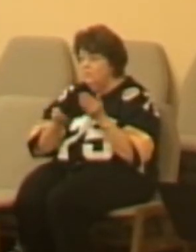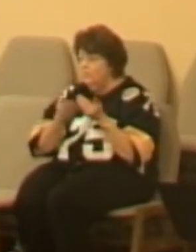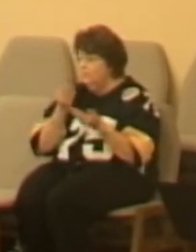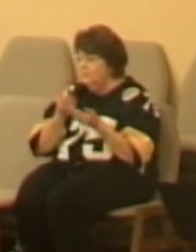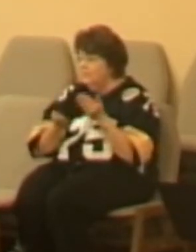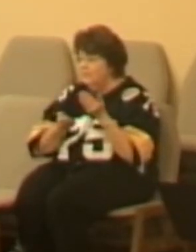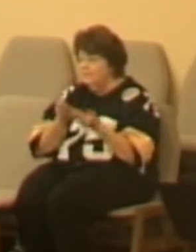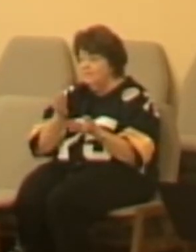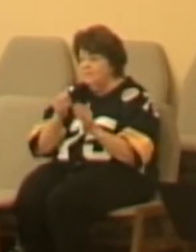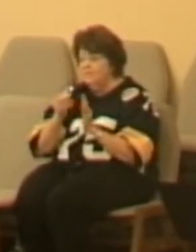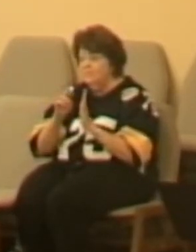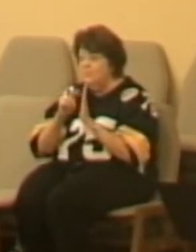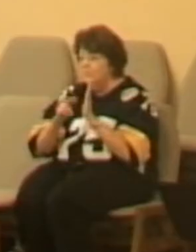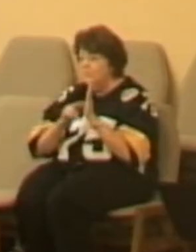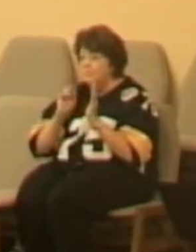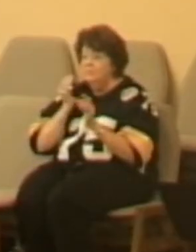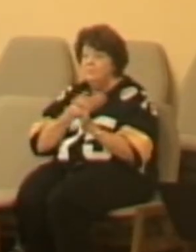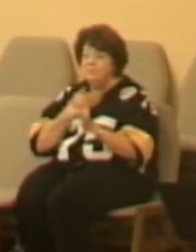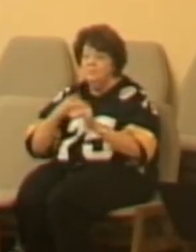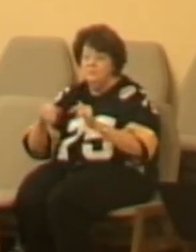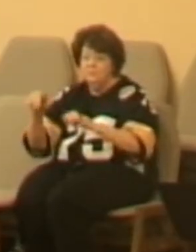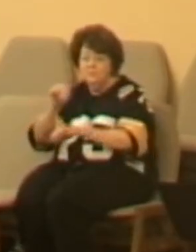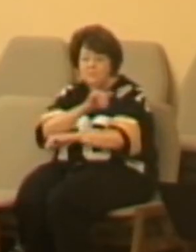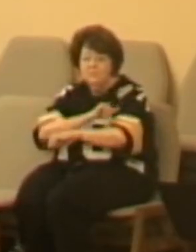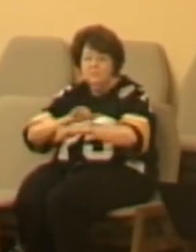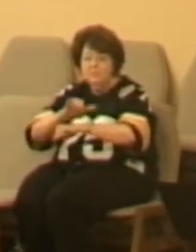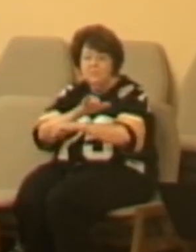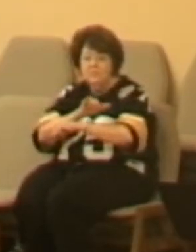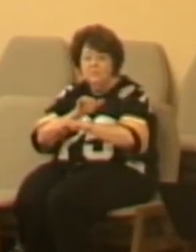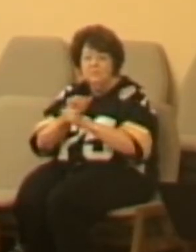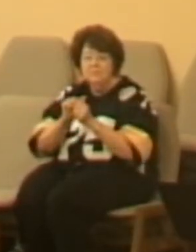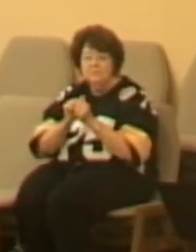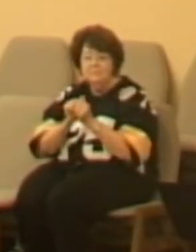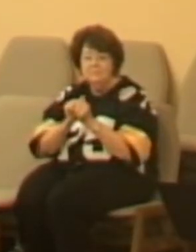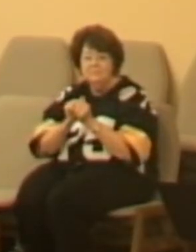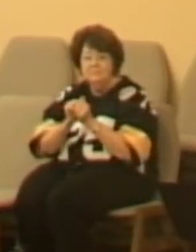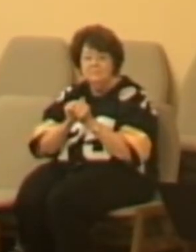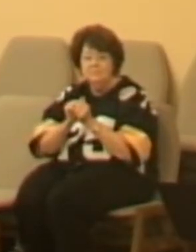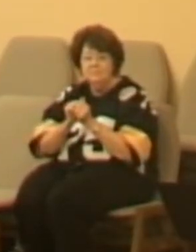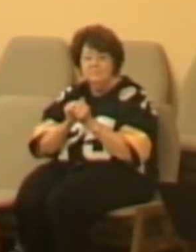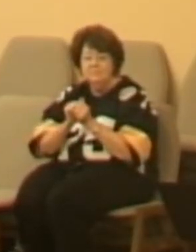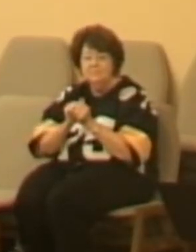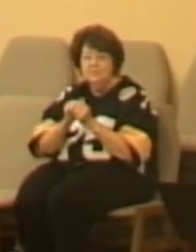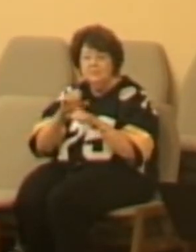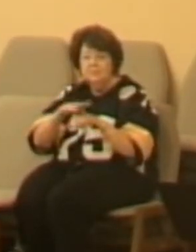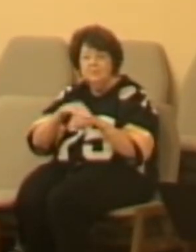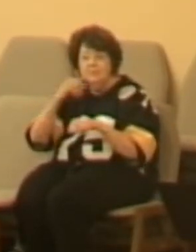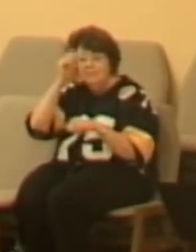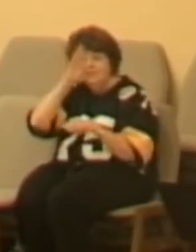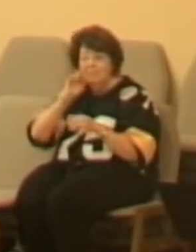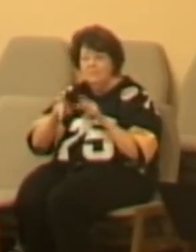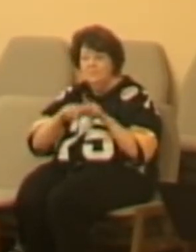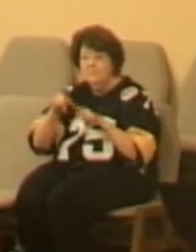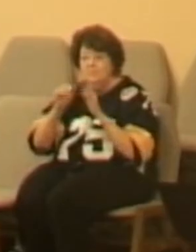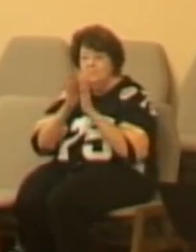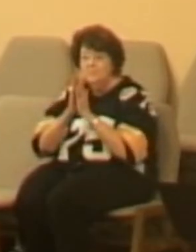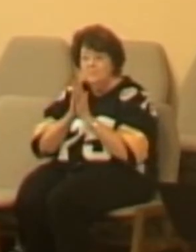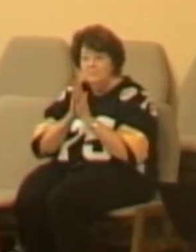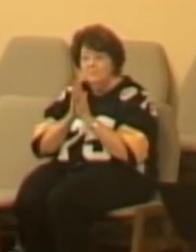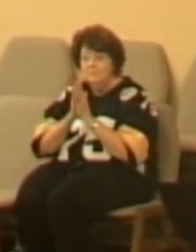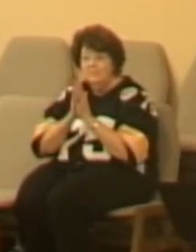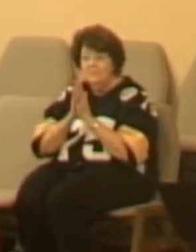The call of God's people is to pray for those folk. Now, it occurs to me